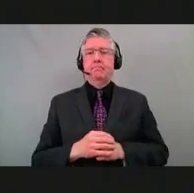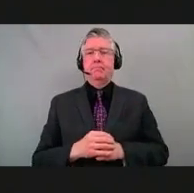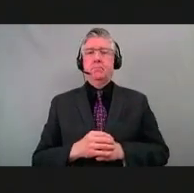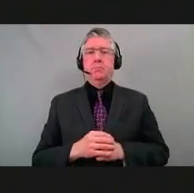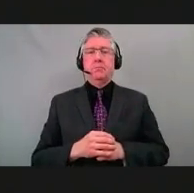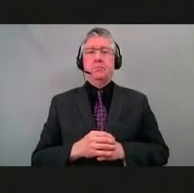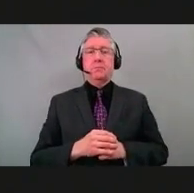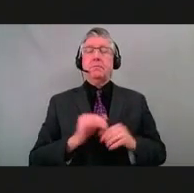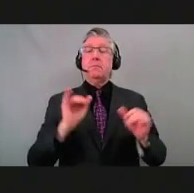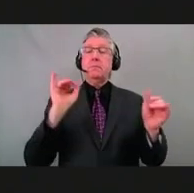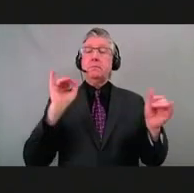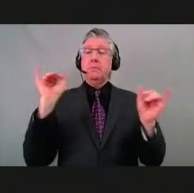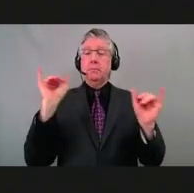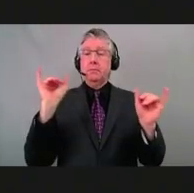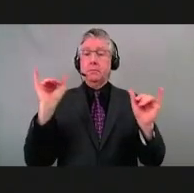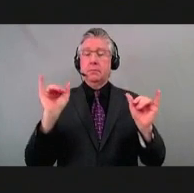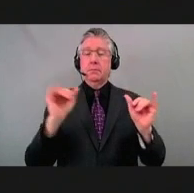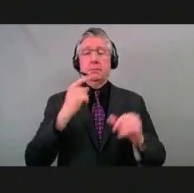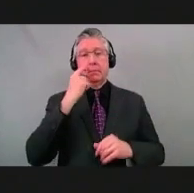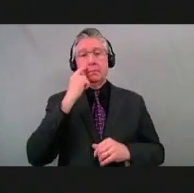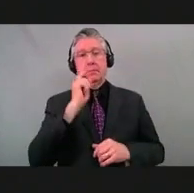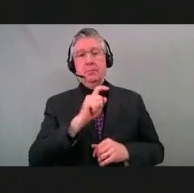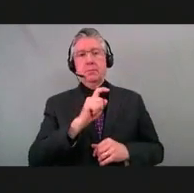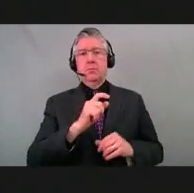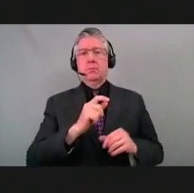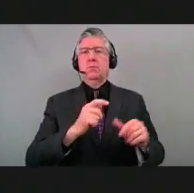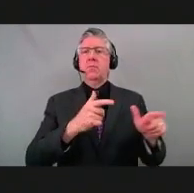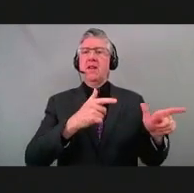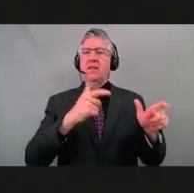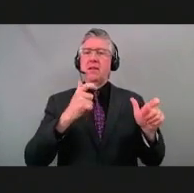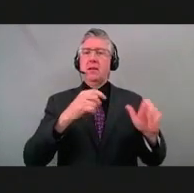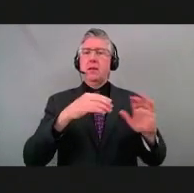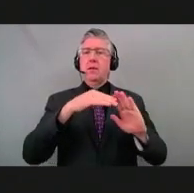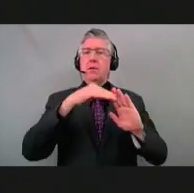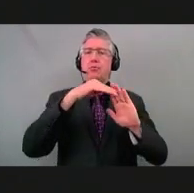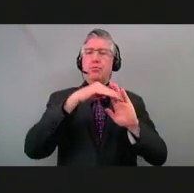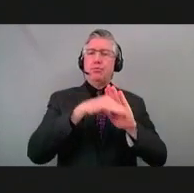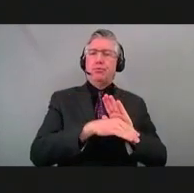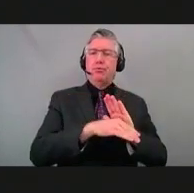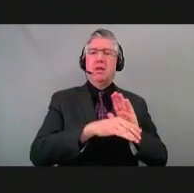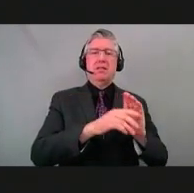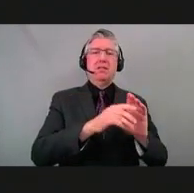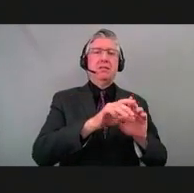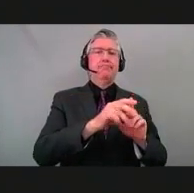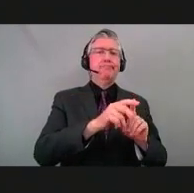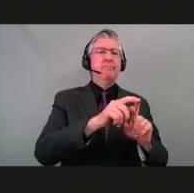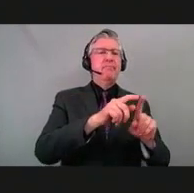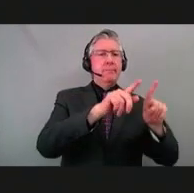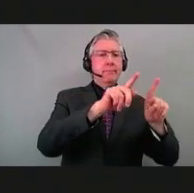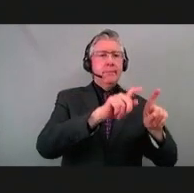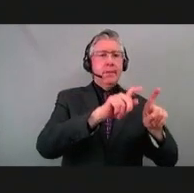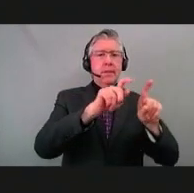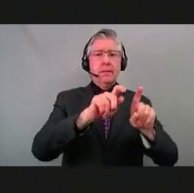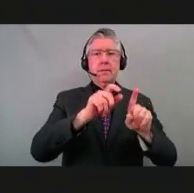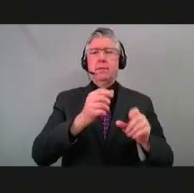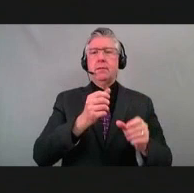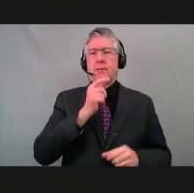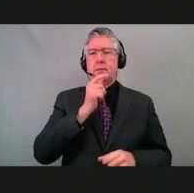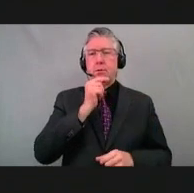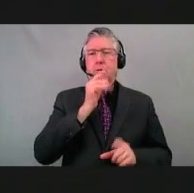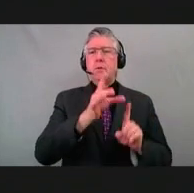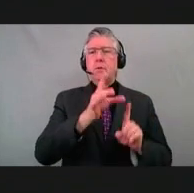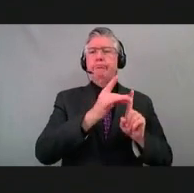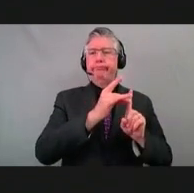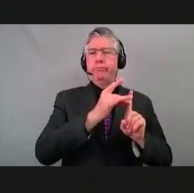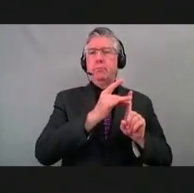Similarly, we continue to see a really rapid decline in our percent positivity value in the state. That value is currently just